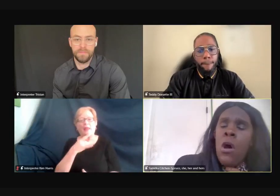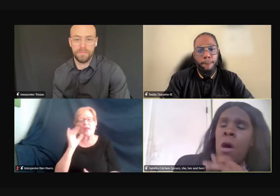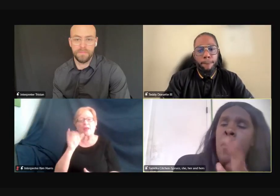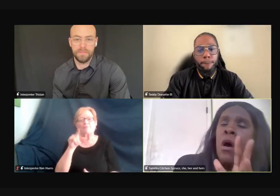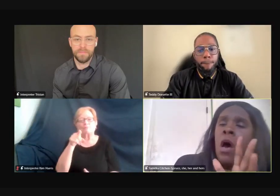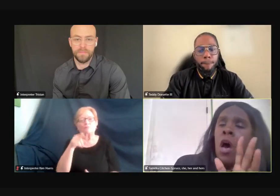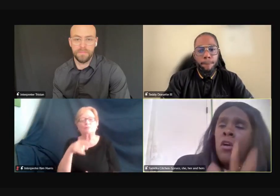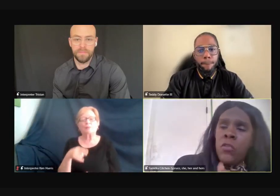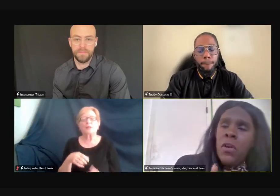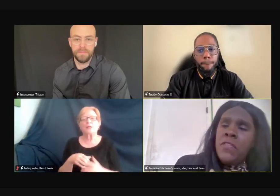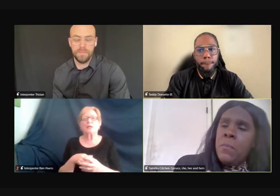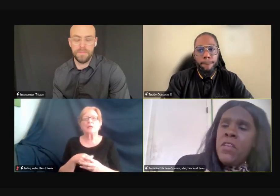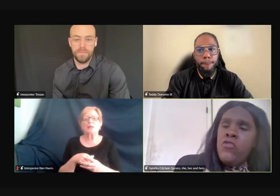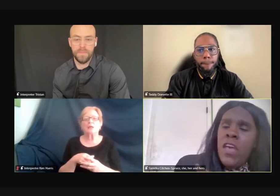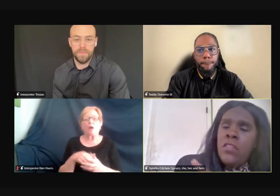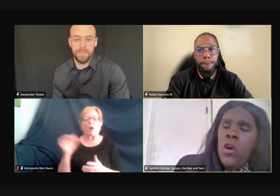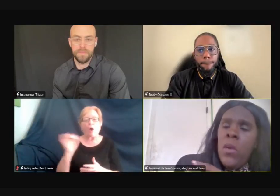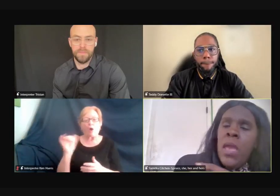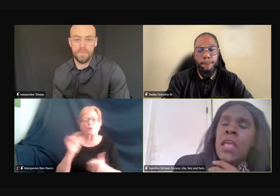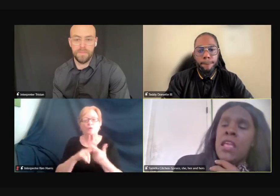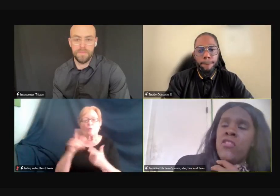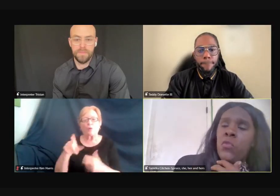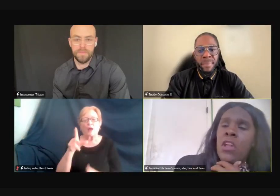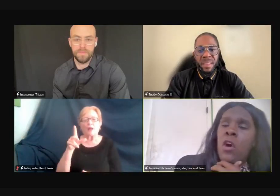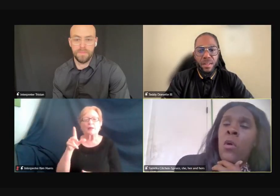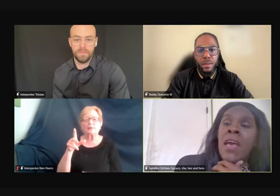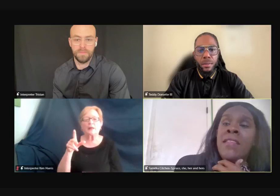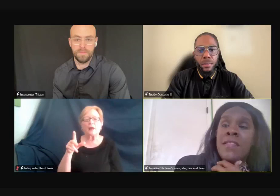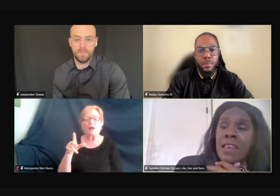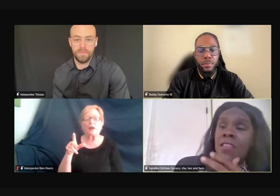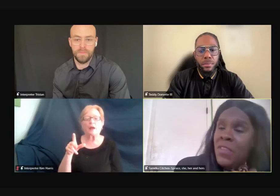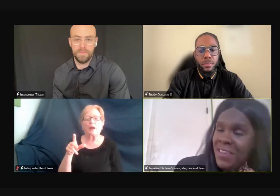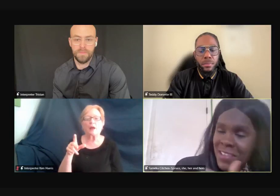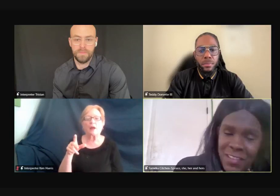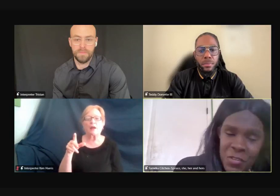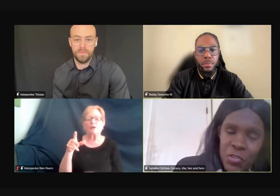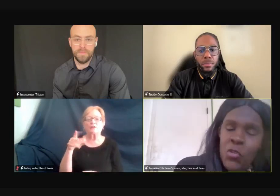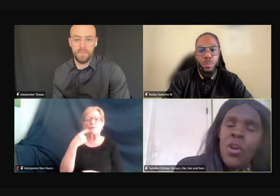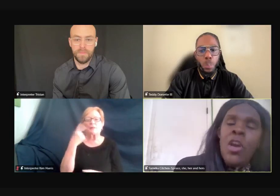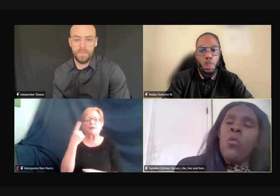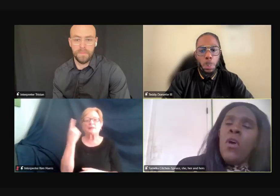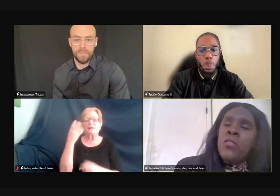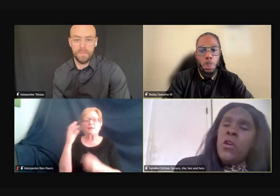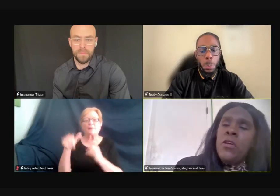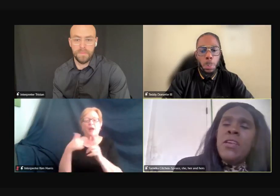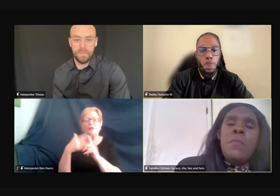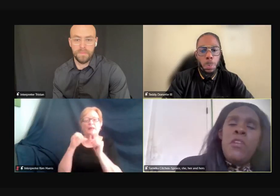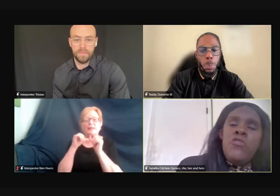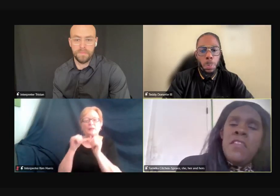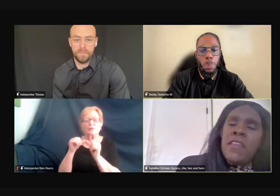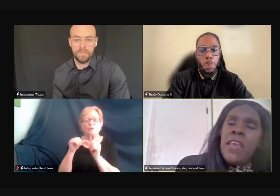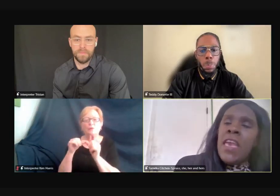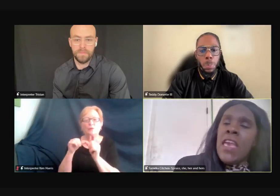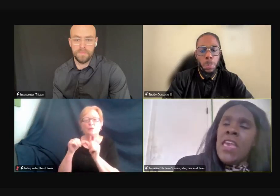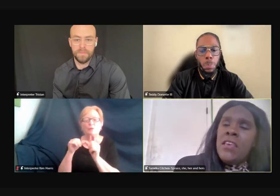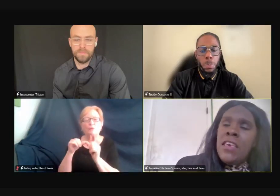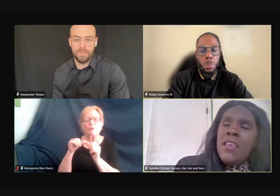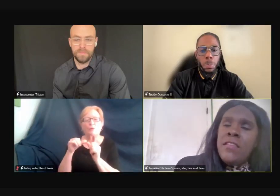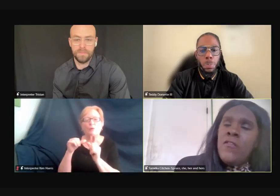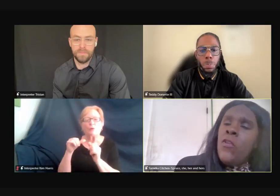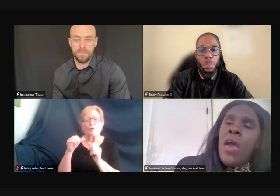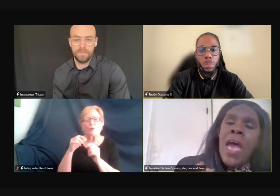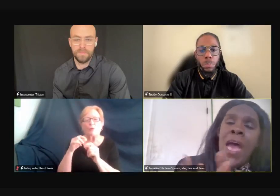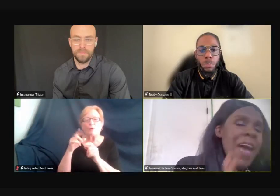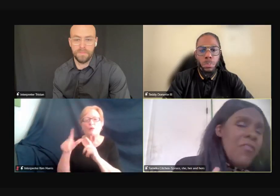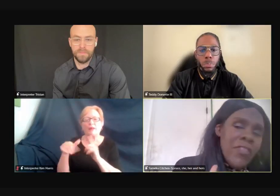also what to mention, I know it's 106. We're going to continue to 130, but just in